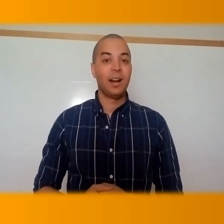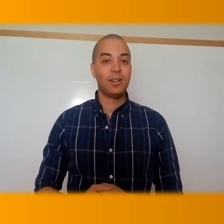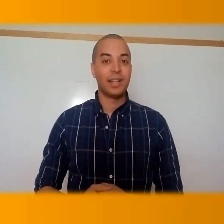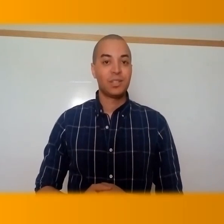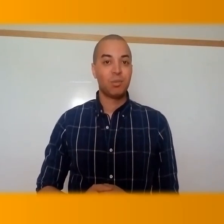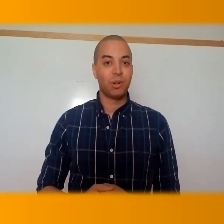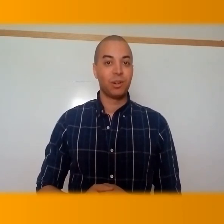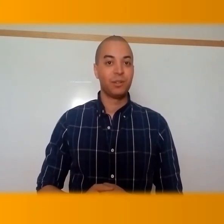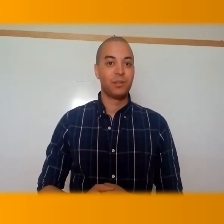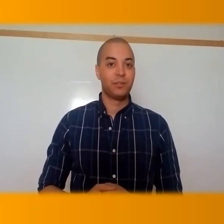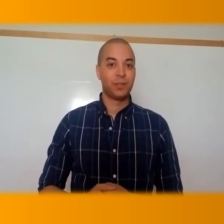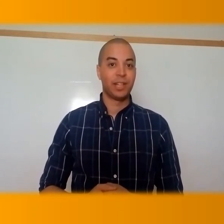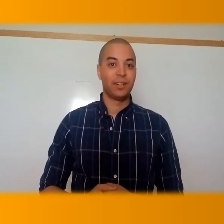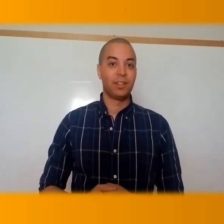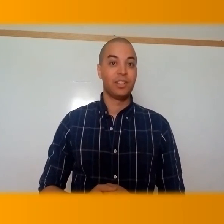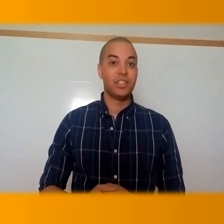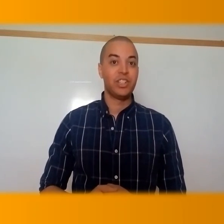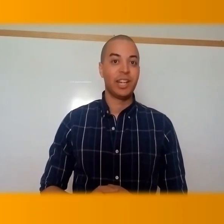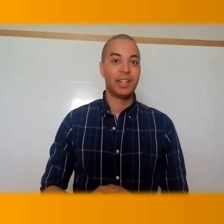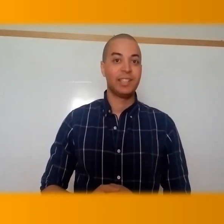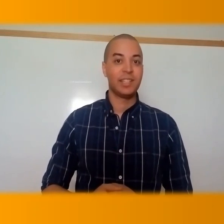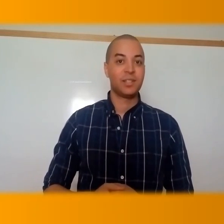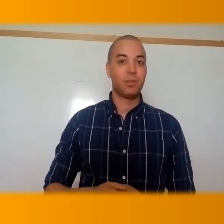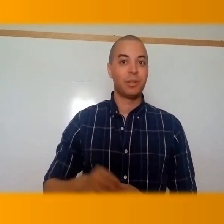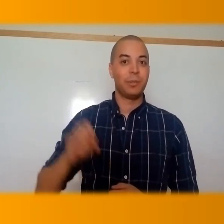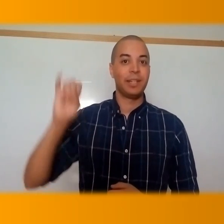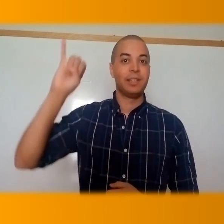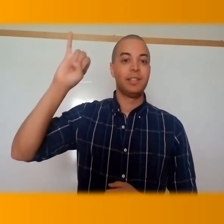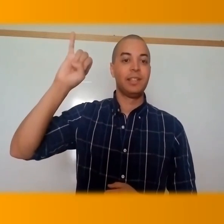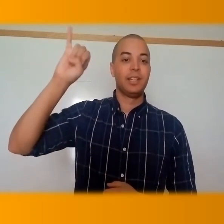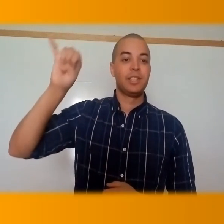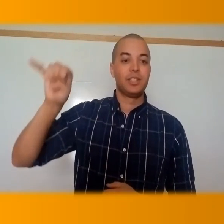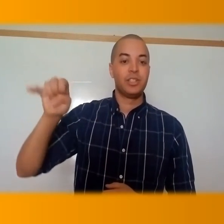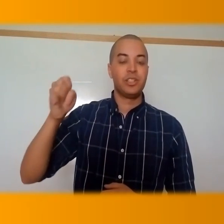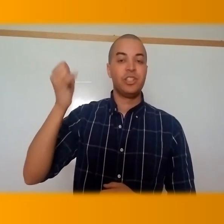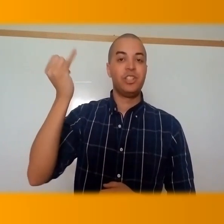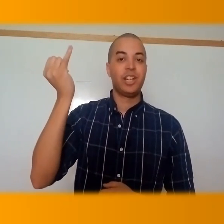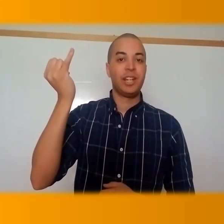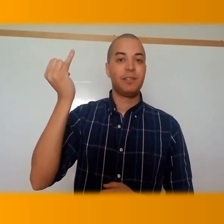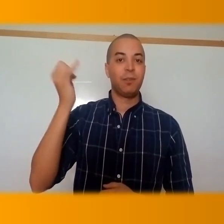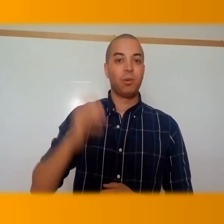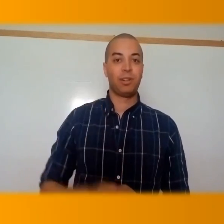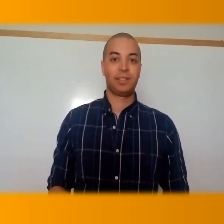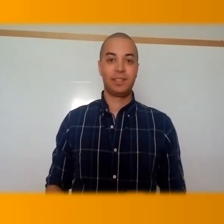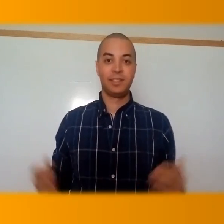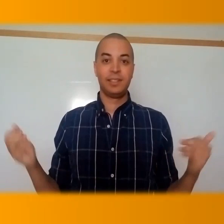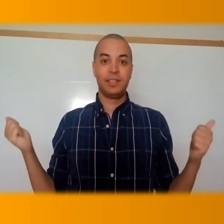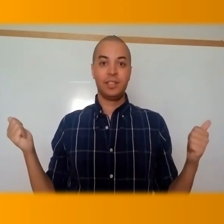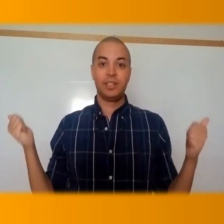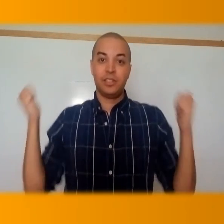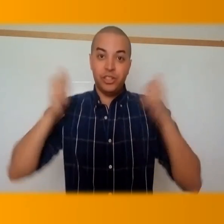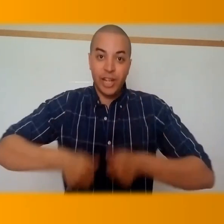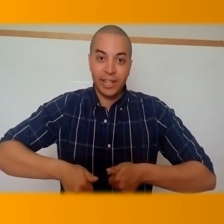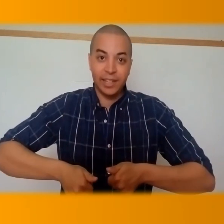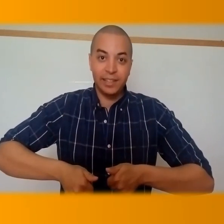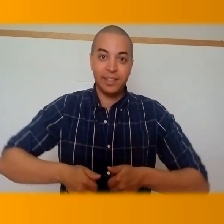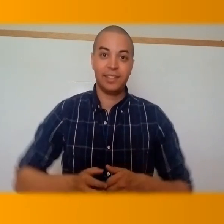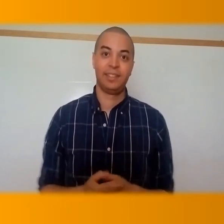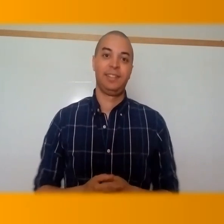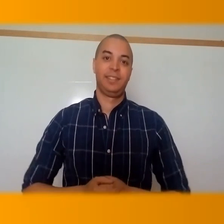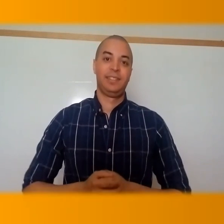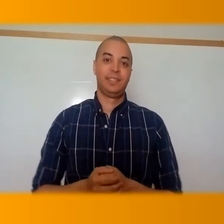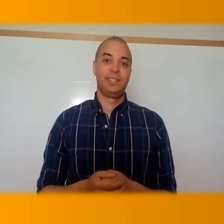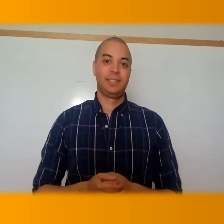Our next word for letter J is going to be J for jacket.